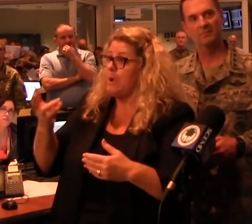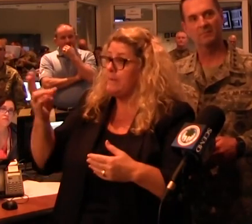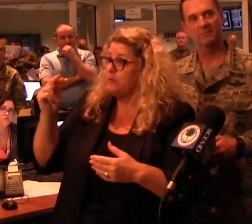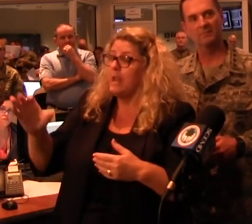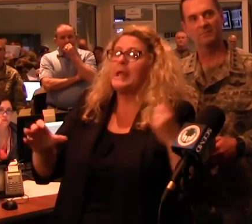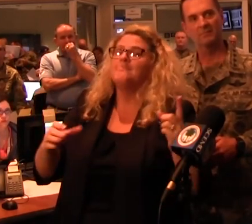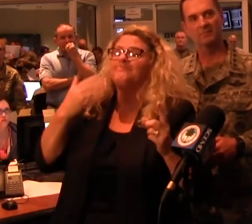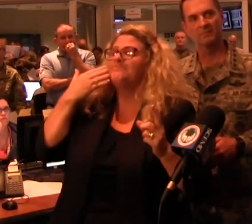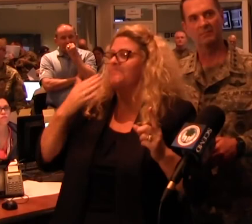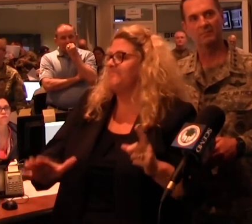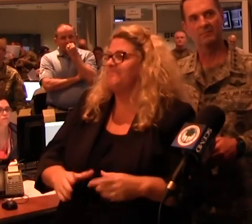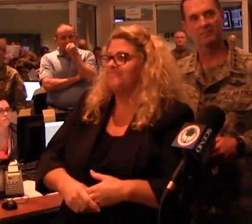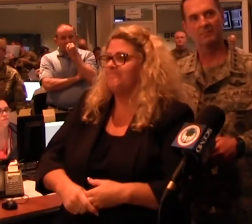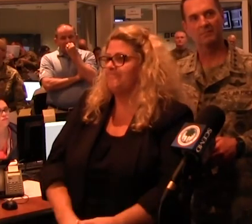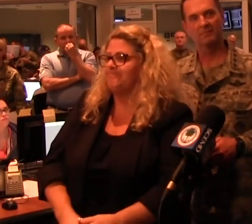don't know.